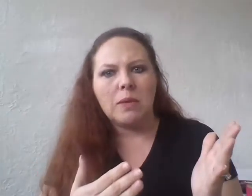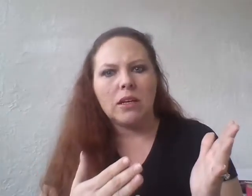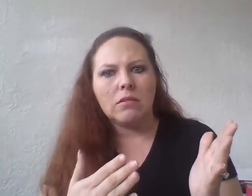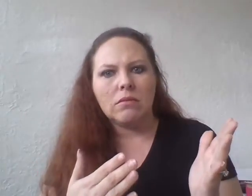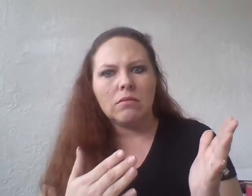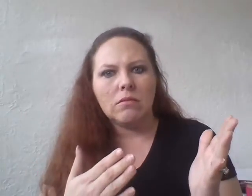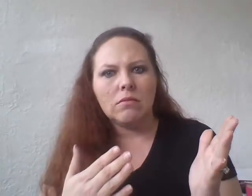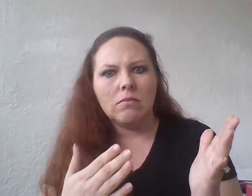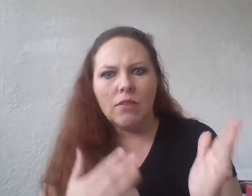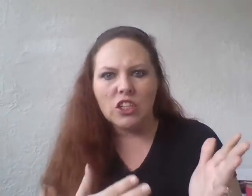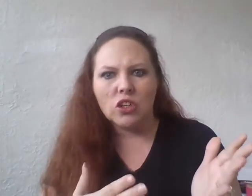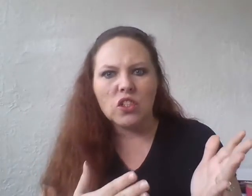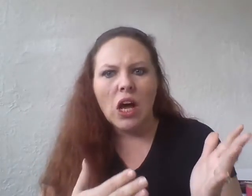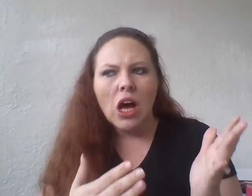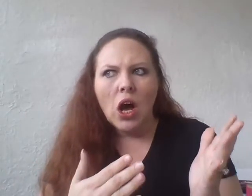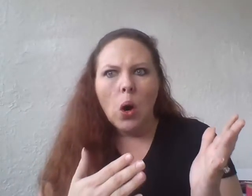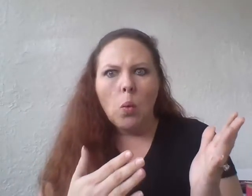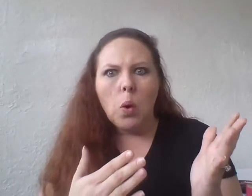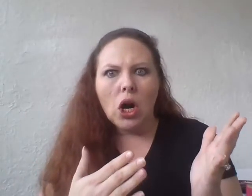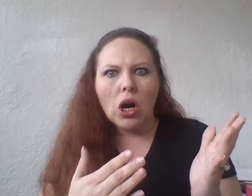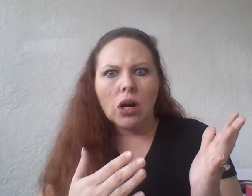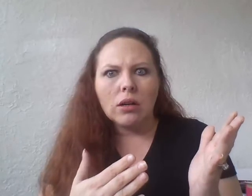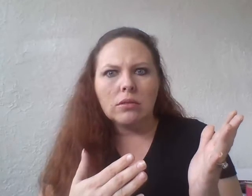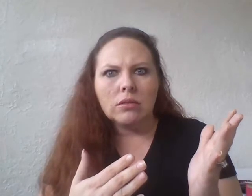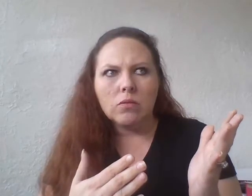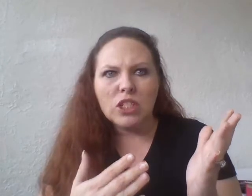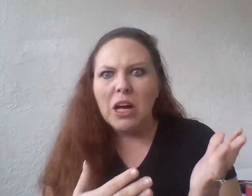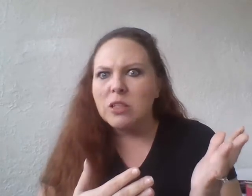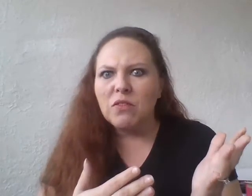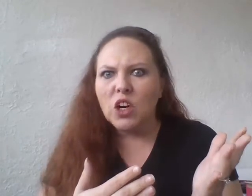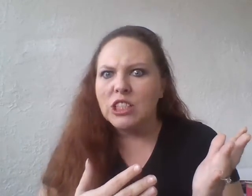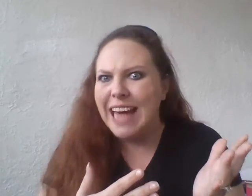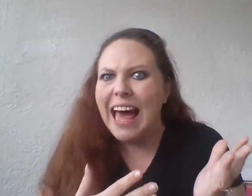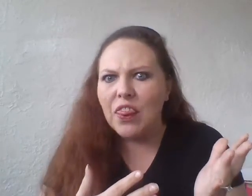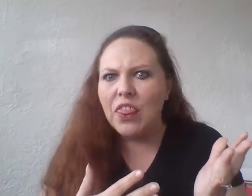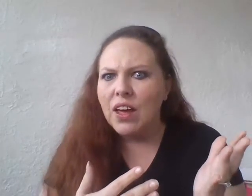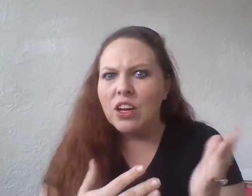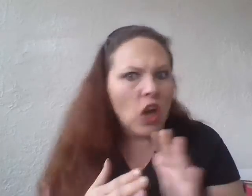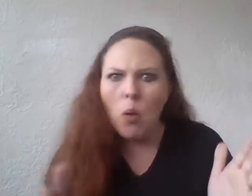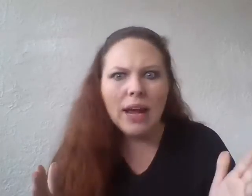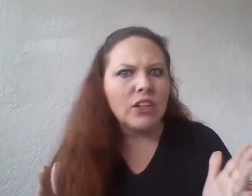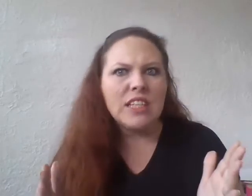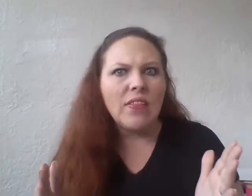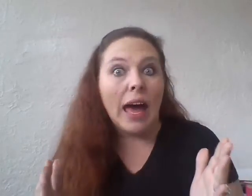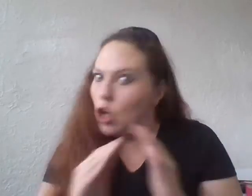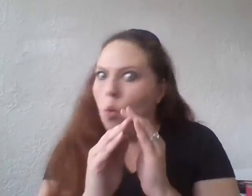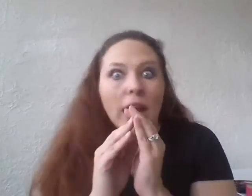officials were responsible for her death? No one ever said that. No one